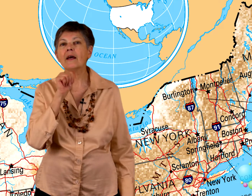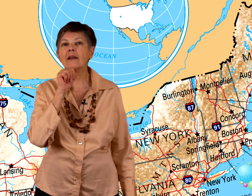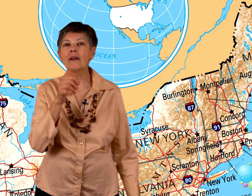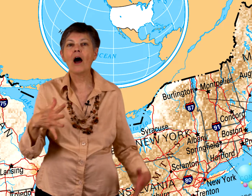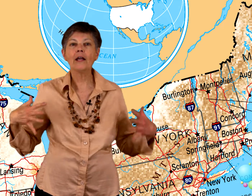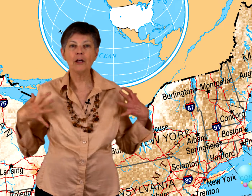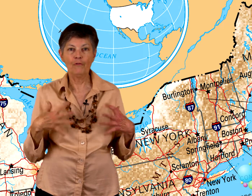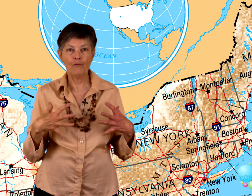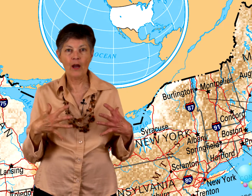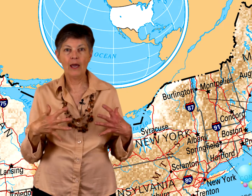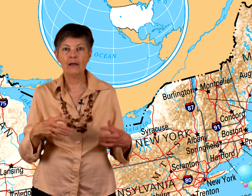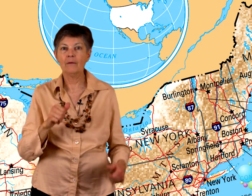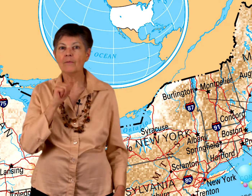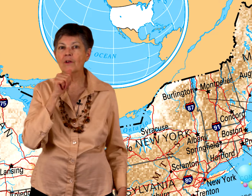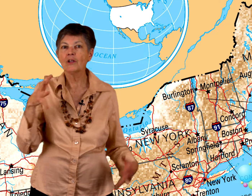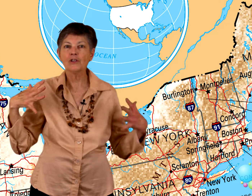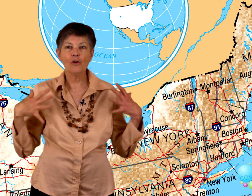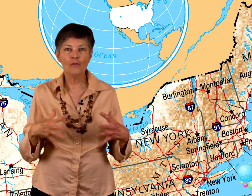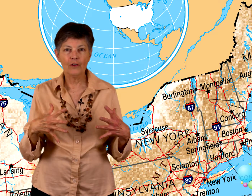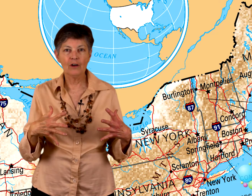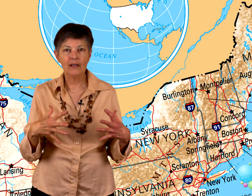not afraid. So fearless.